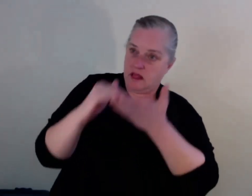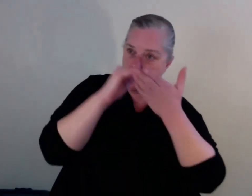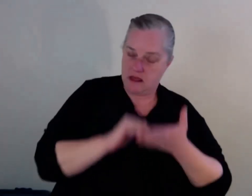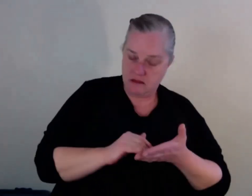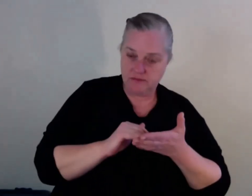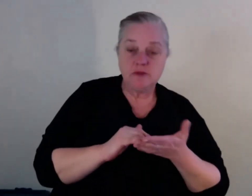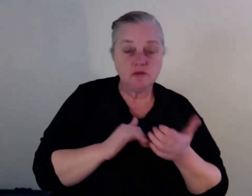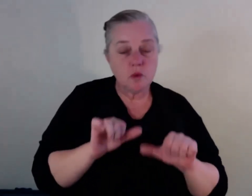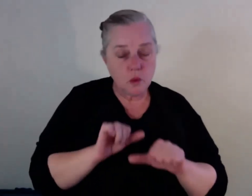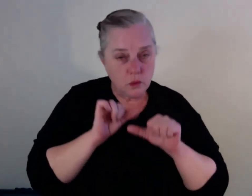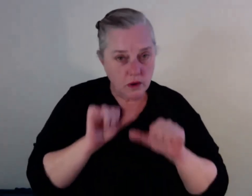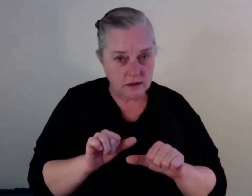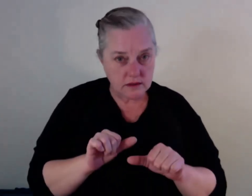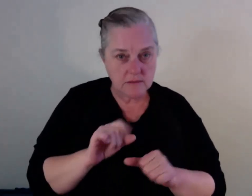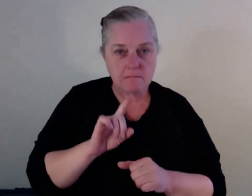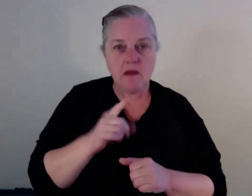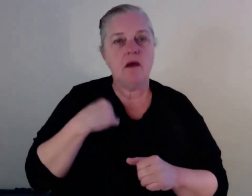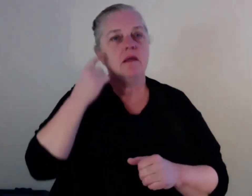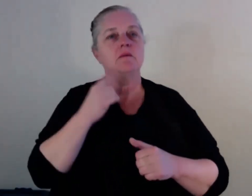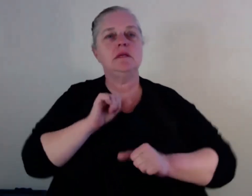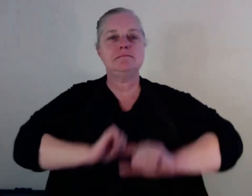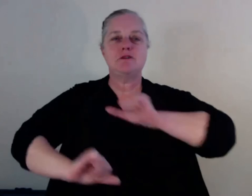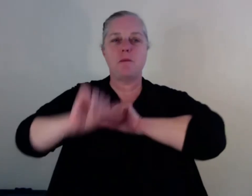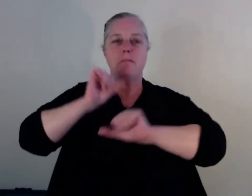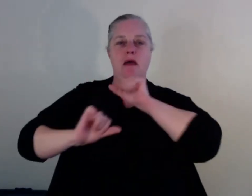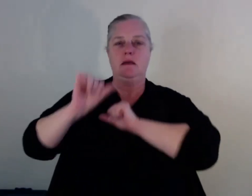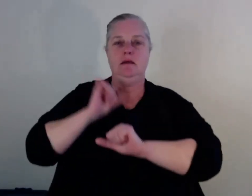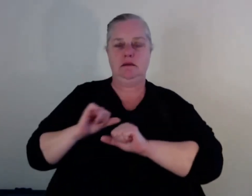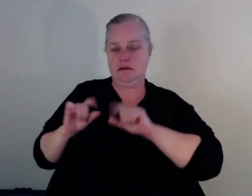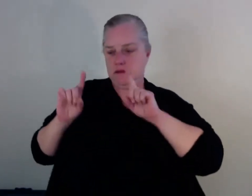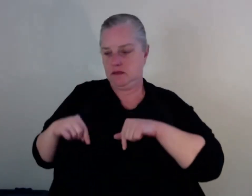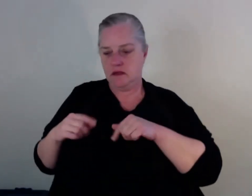I think we should be in the universities confronting stigma.